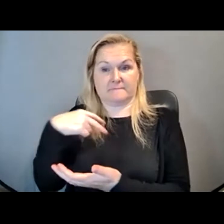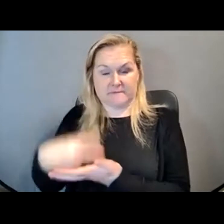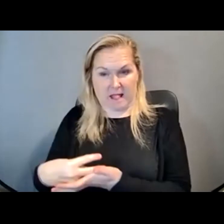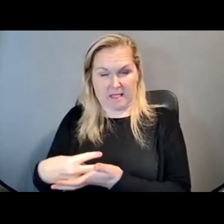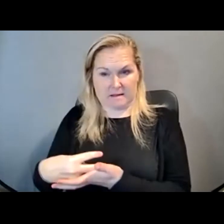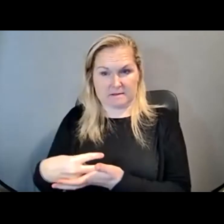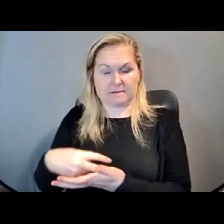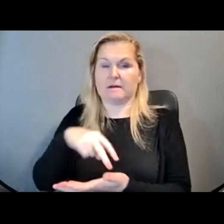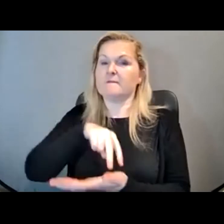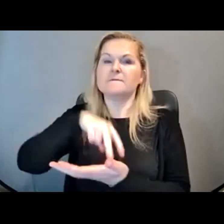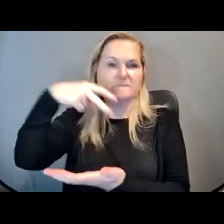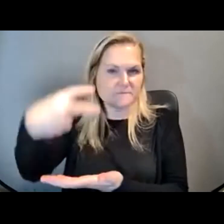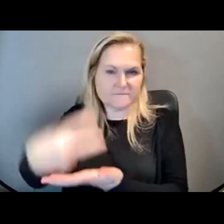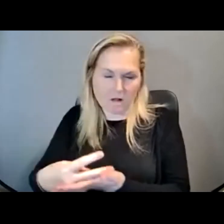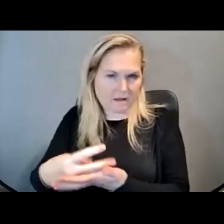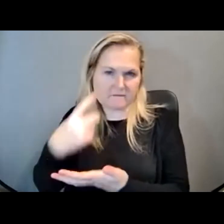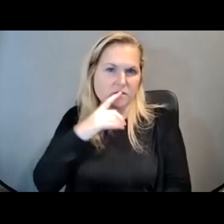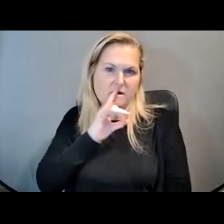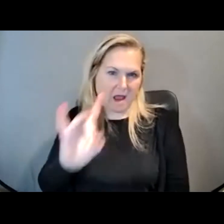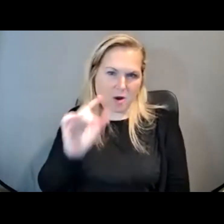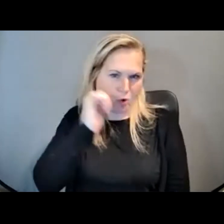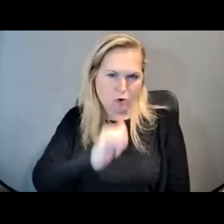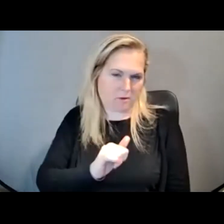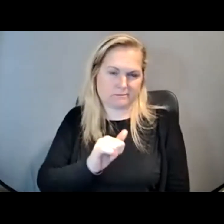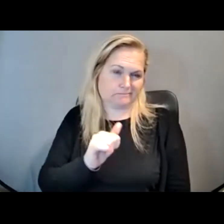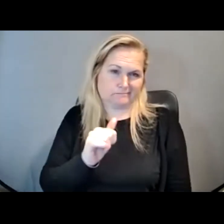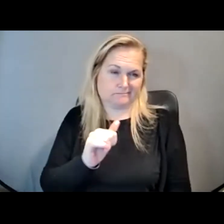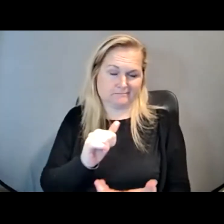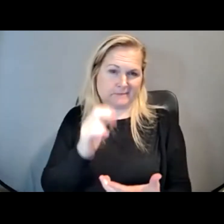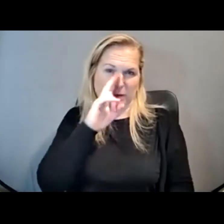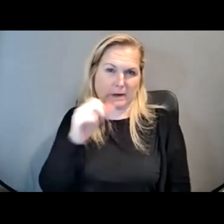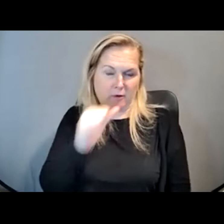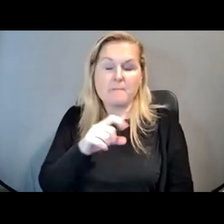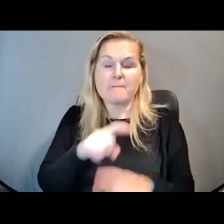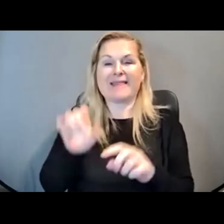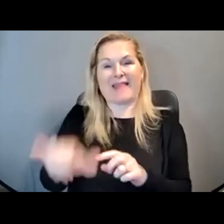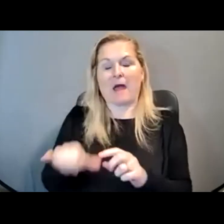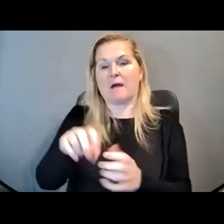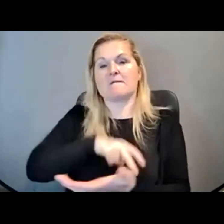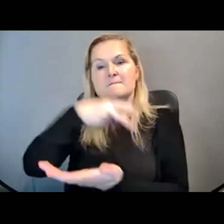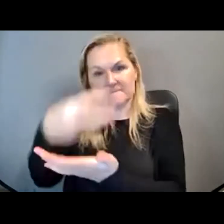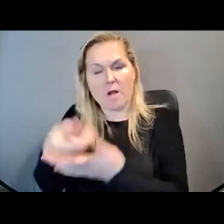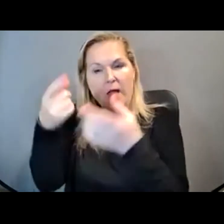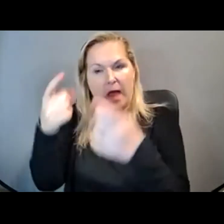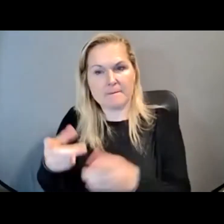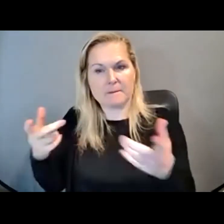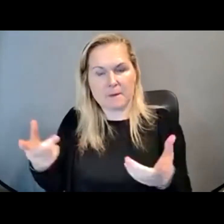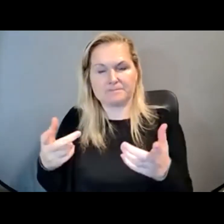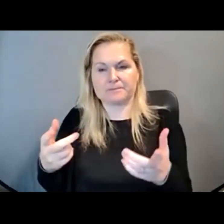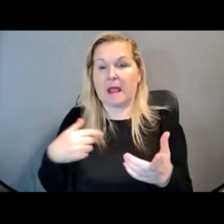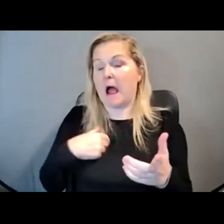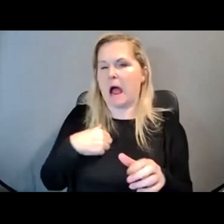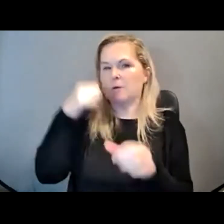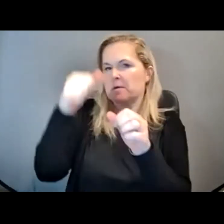And falling is not unusual for an eight-year-old girl. But what happened after that fall was. So I don't